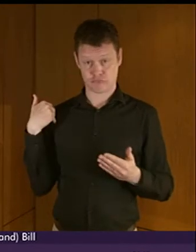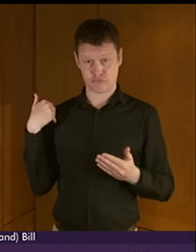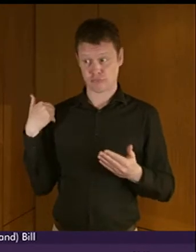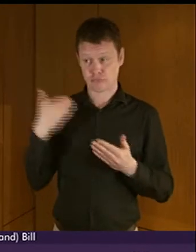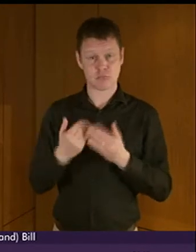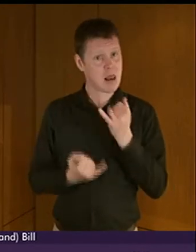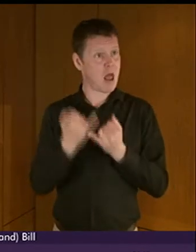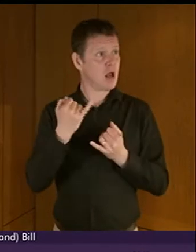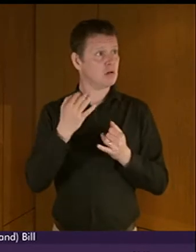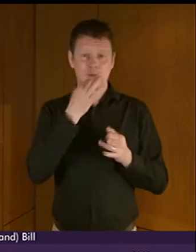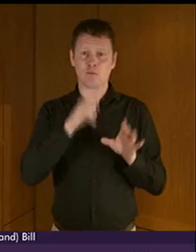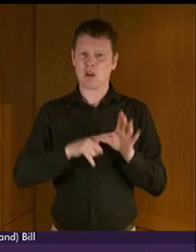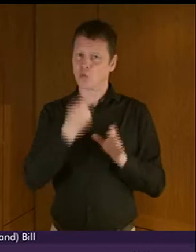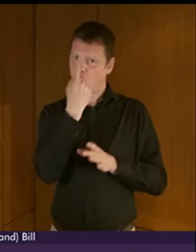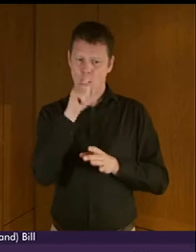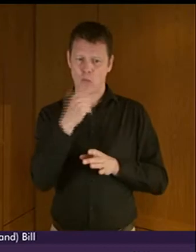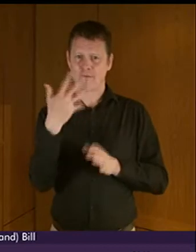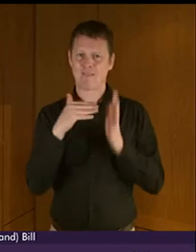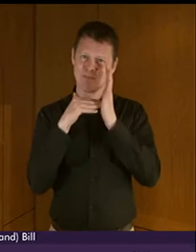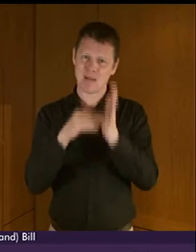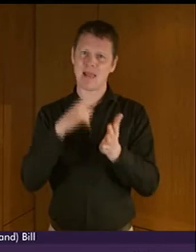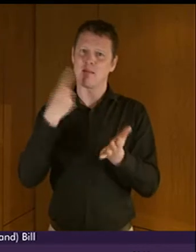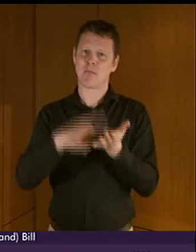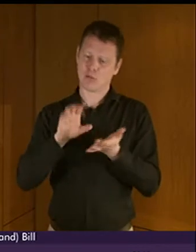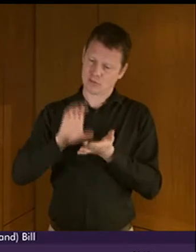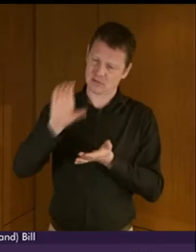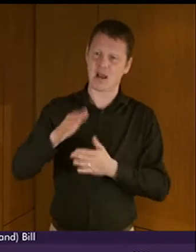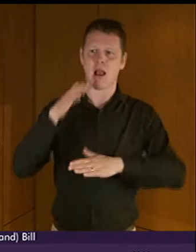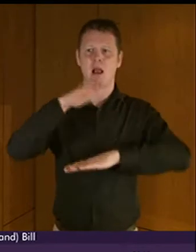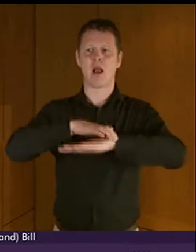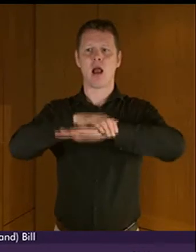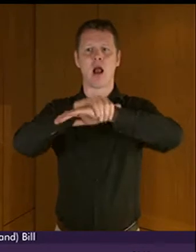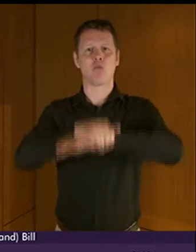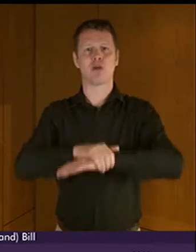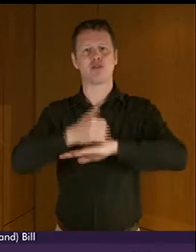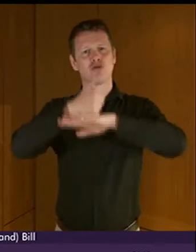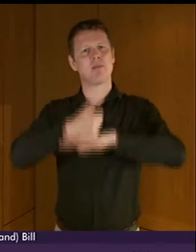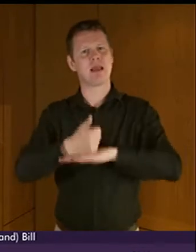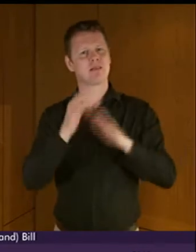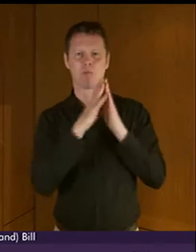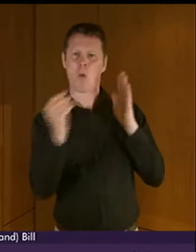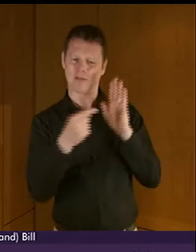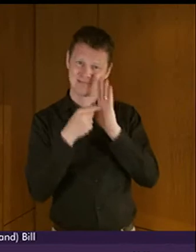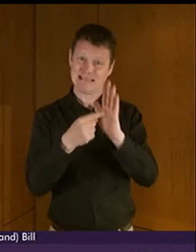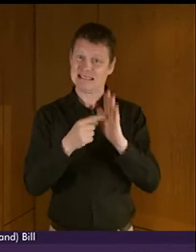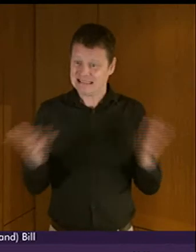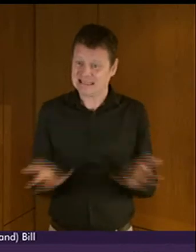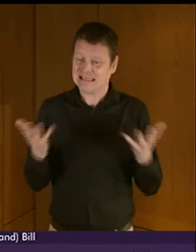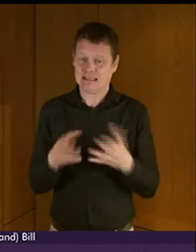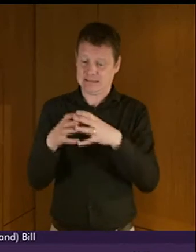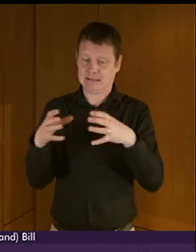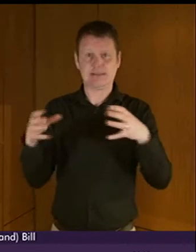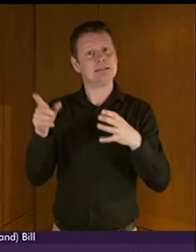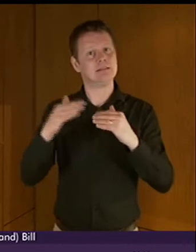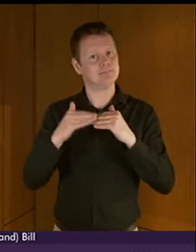last few years putting £1.5 million into an apprenticeship based model to try to address the very need to increase the number